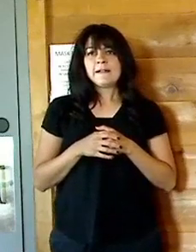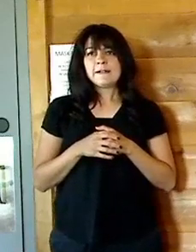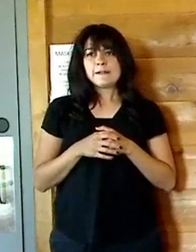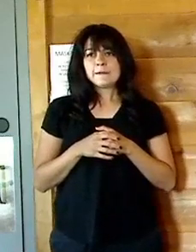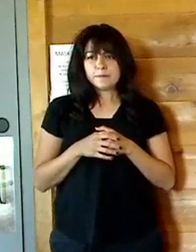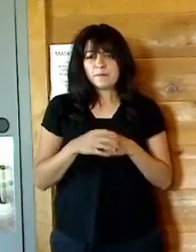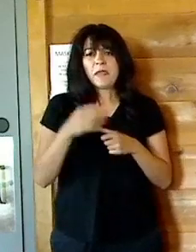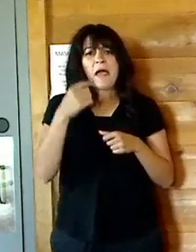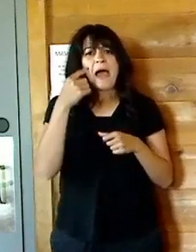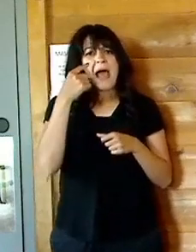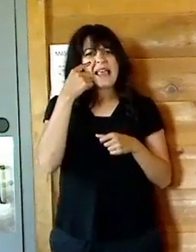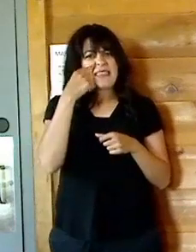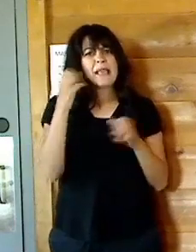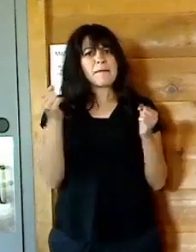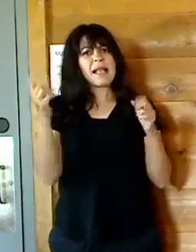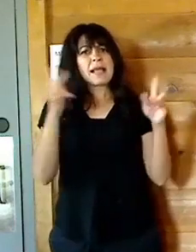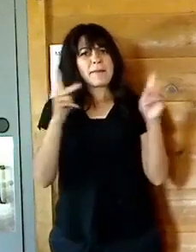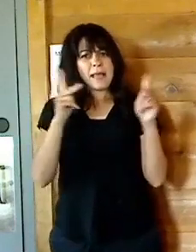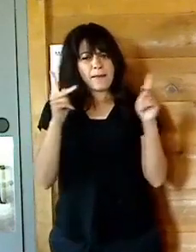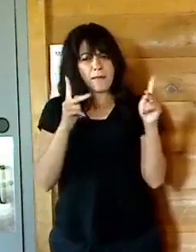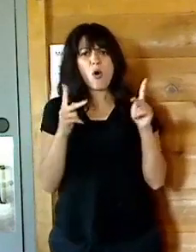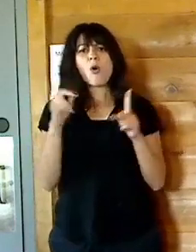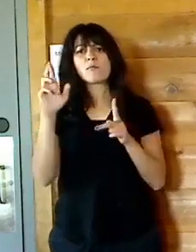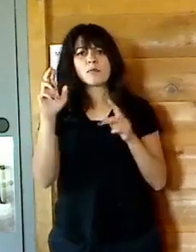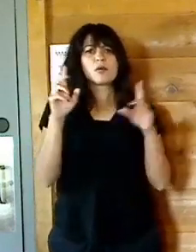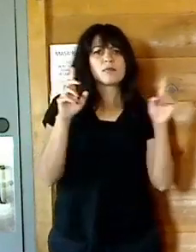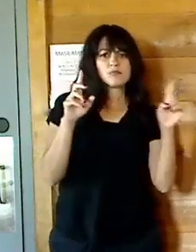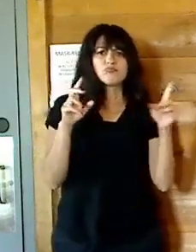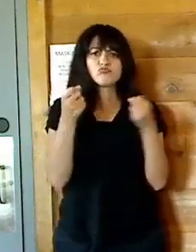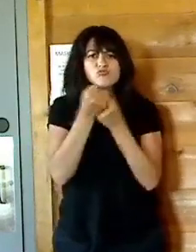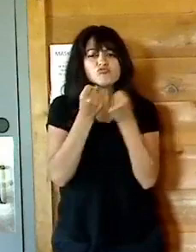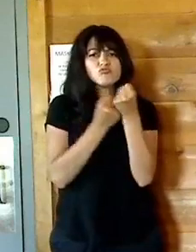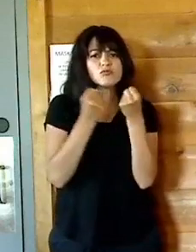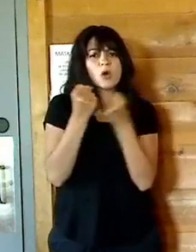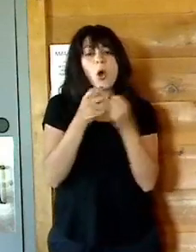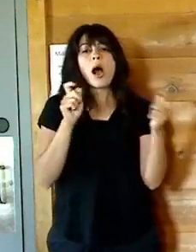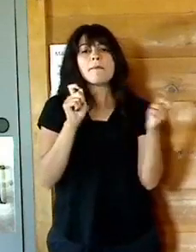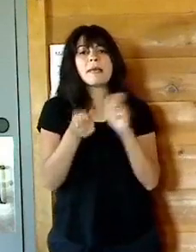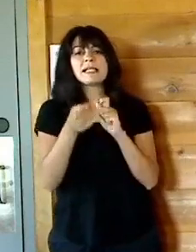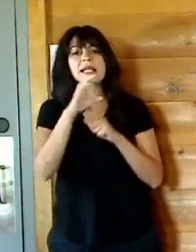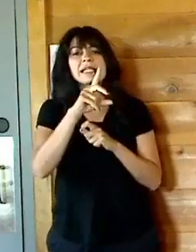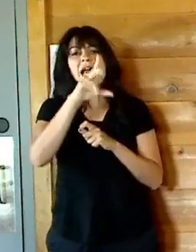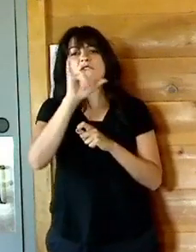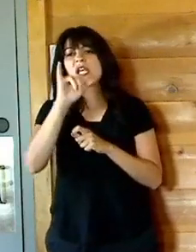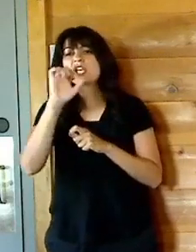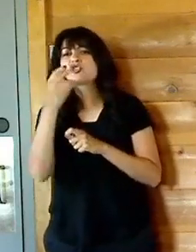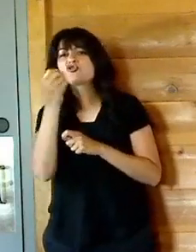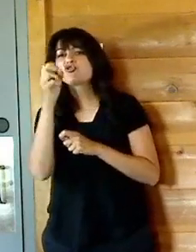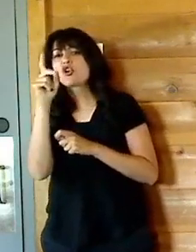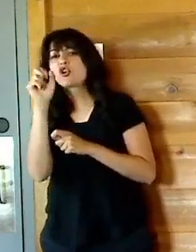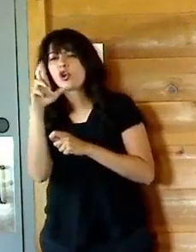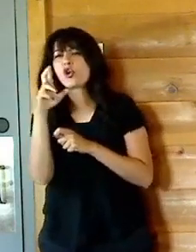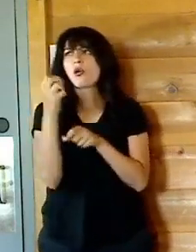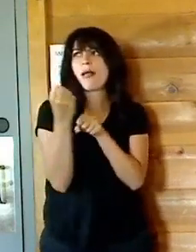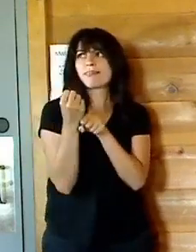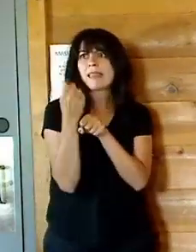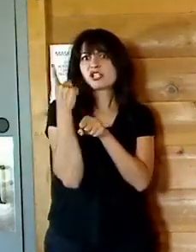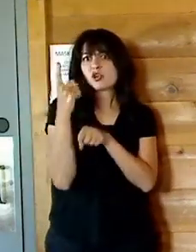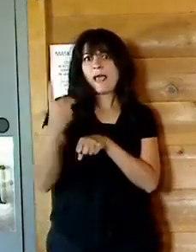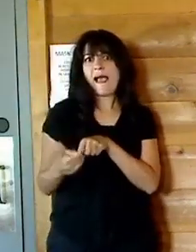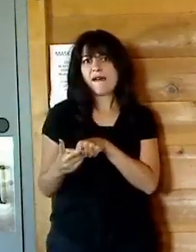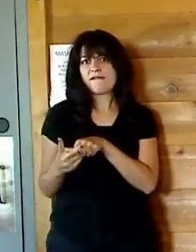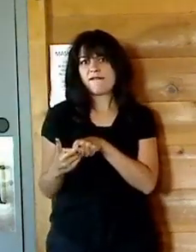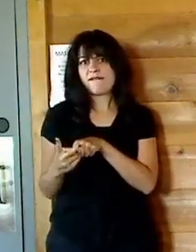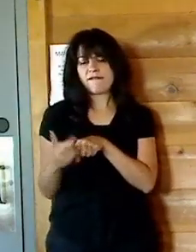well, I think it was unanimous, but a bipartisan effort, the county amended the county charter two years ago or a year and a half ago to